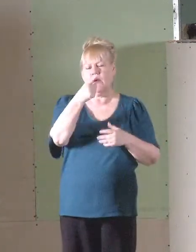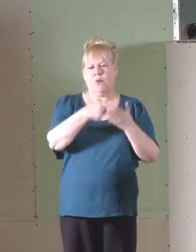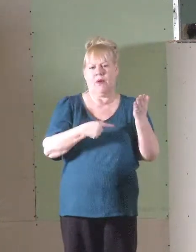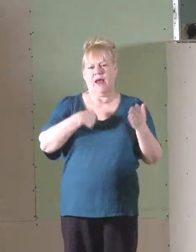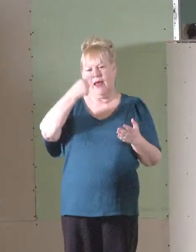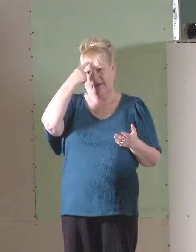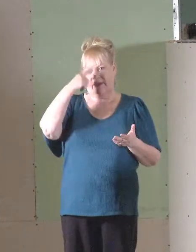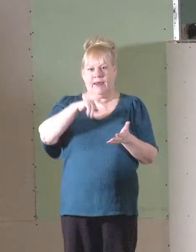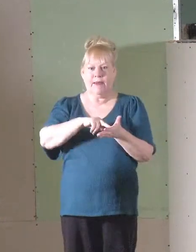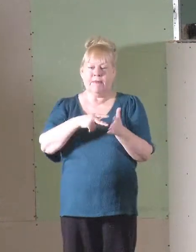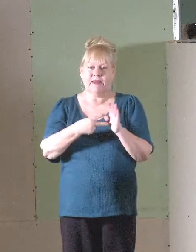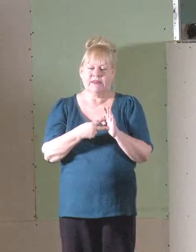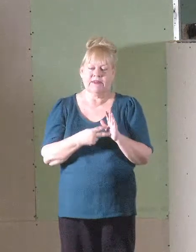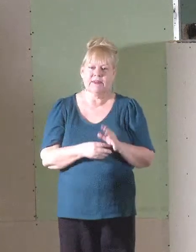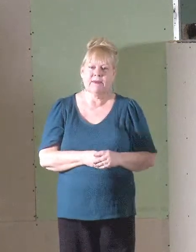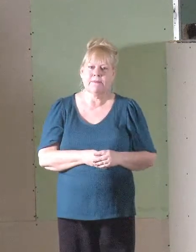it means.